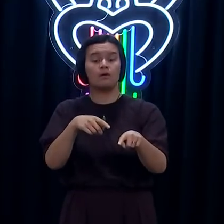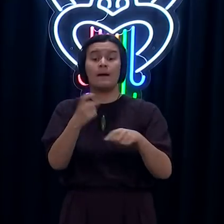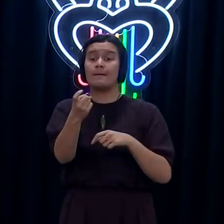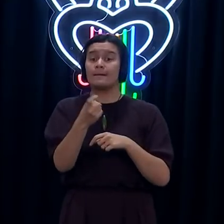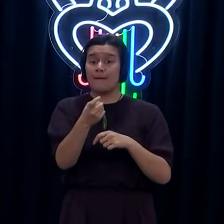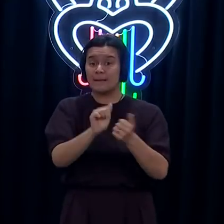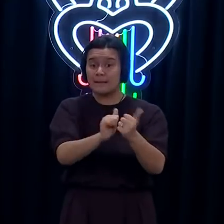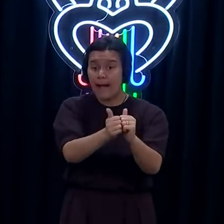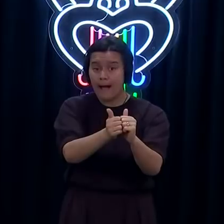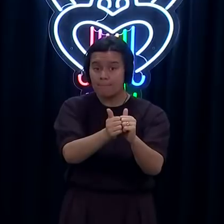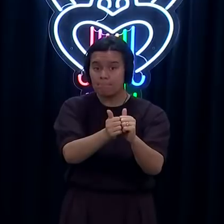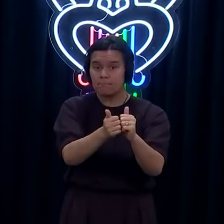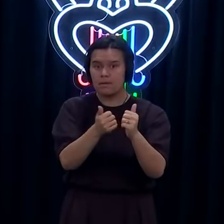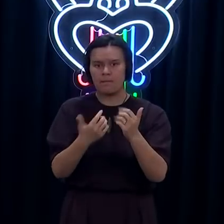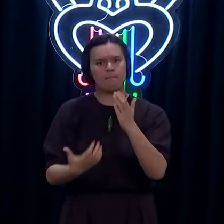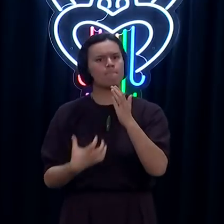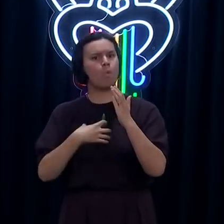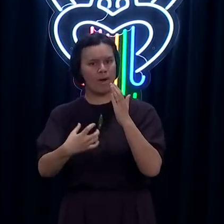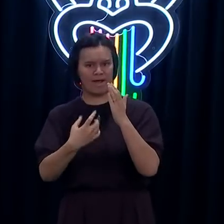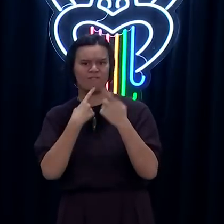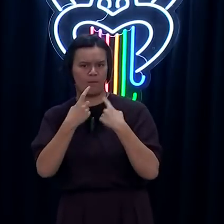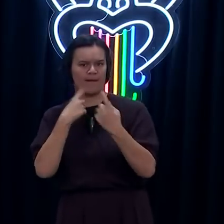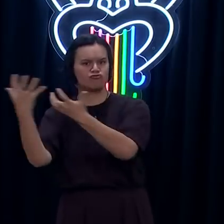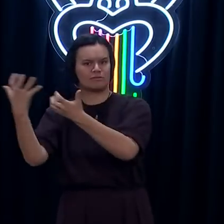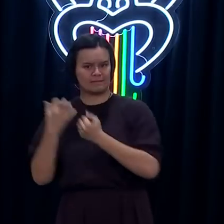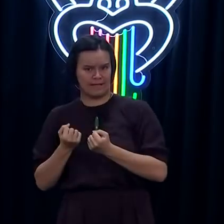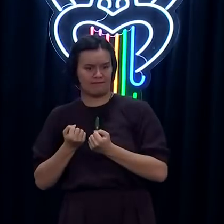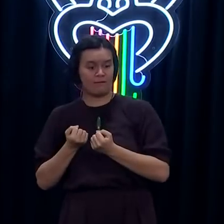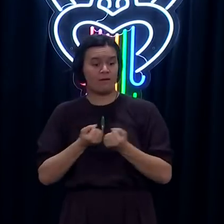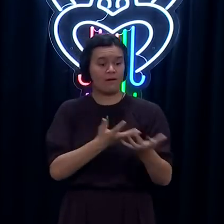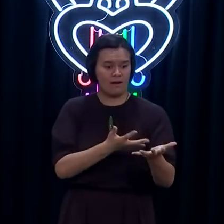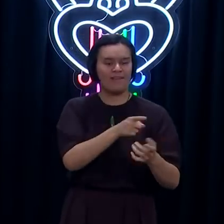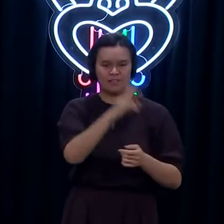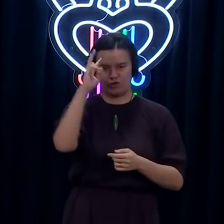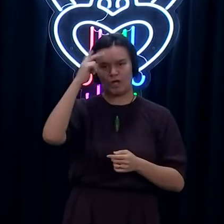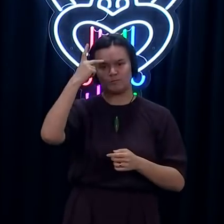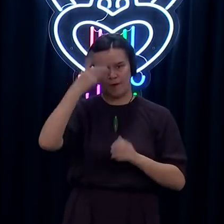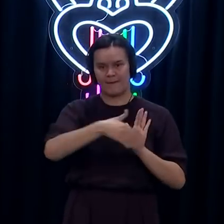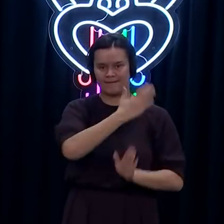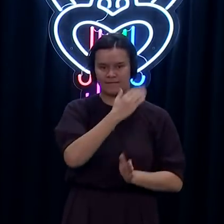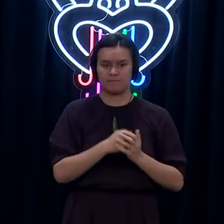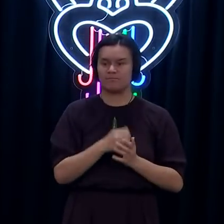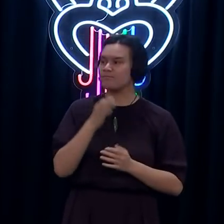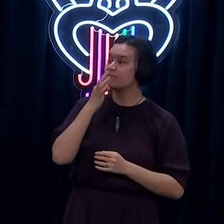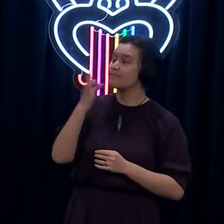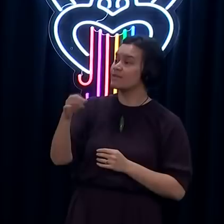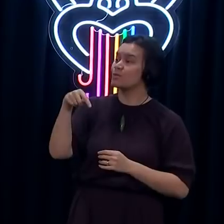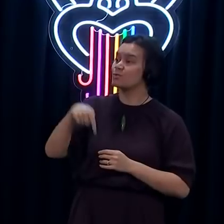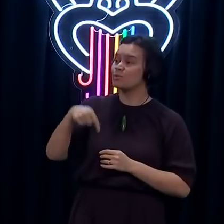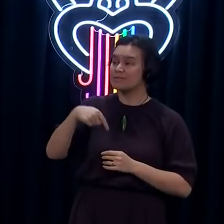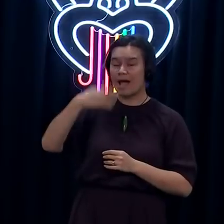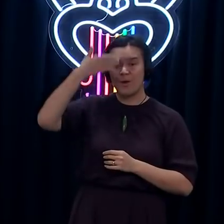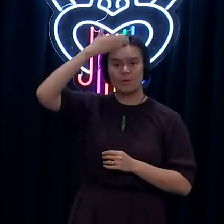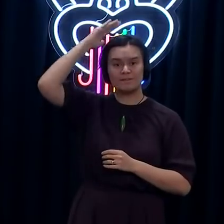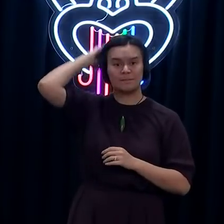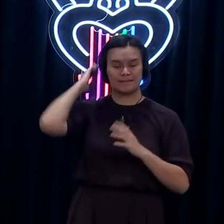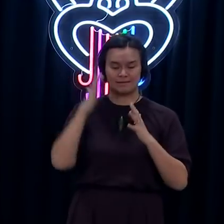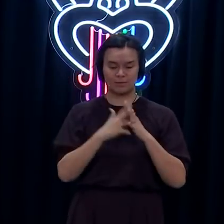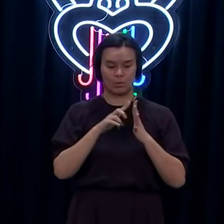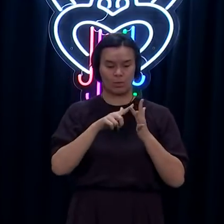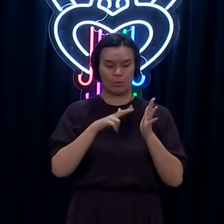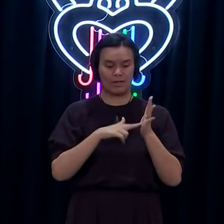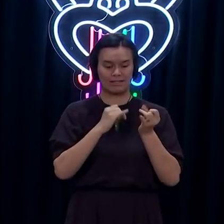in acting on that information when they did. Prime Minister, it was good to see Winston Peters pop up on the TV today looking well and double vaccinated.